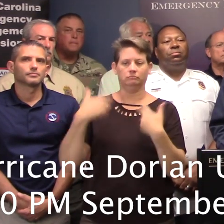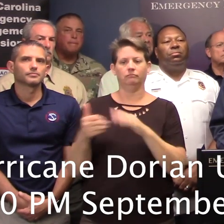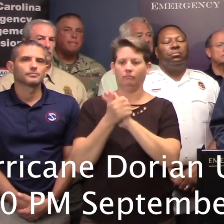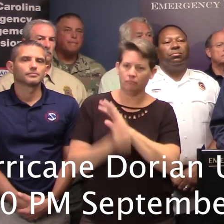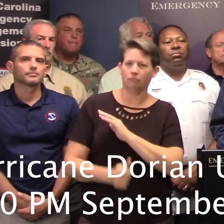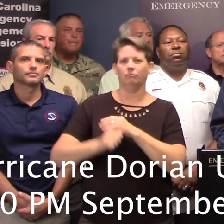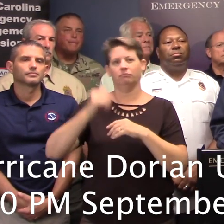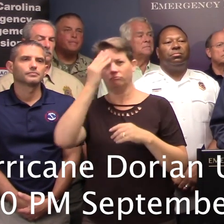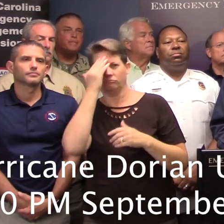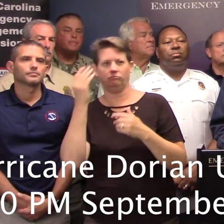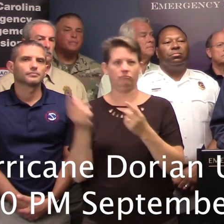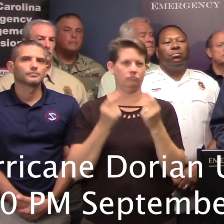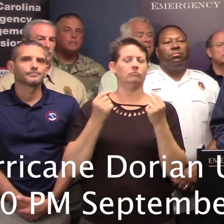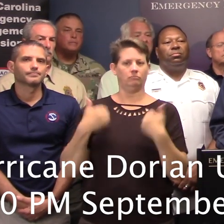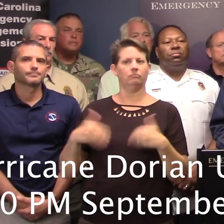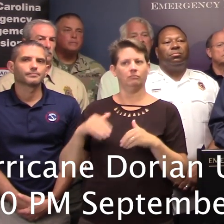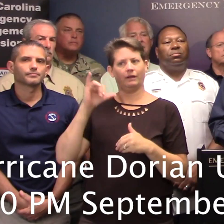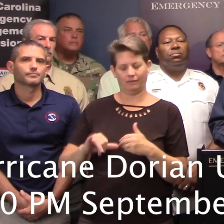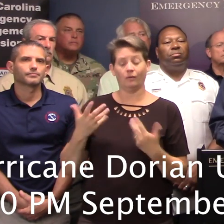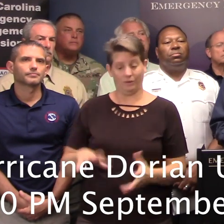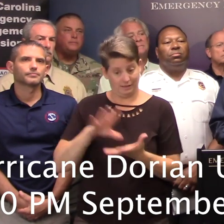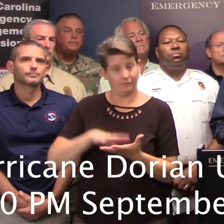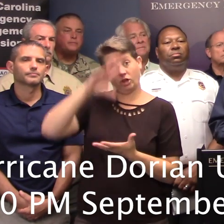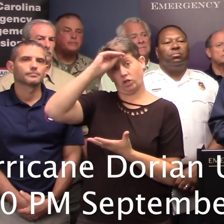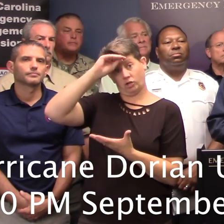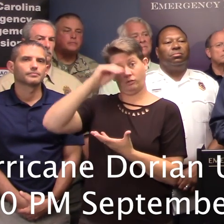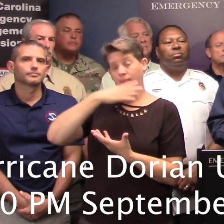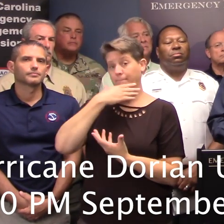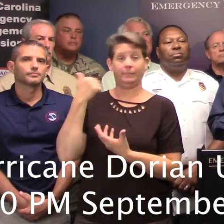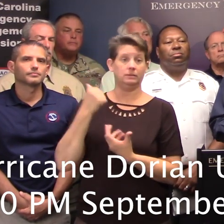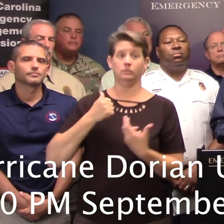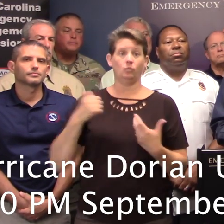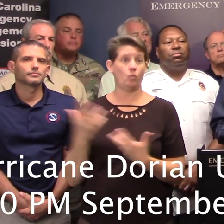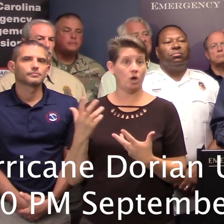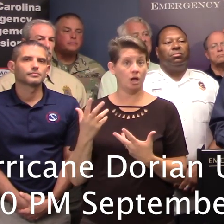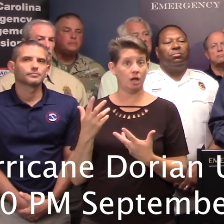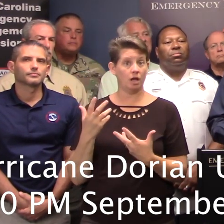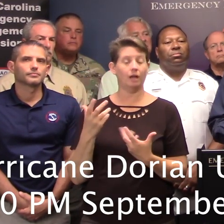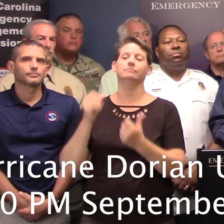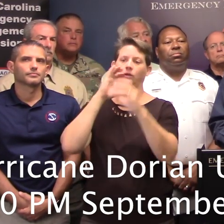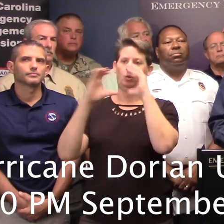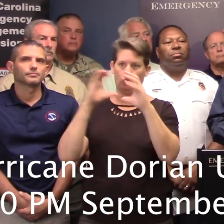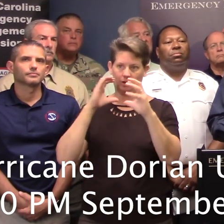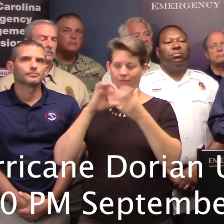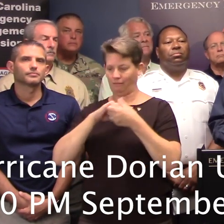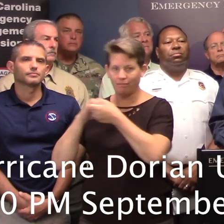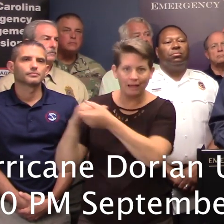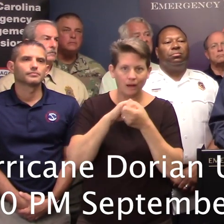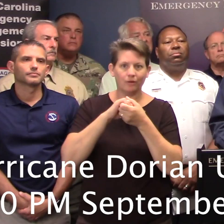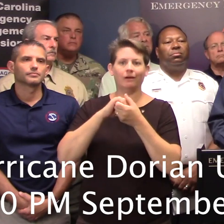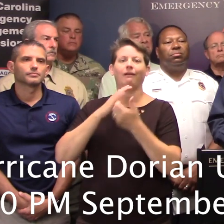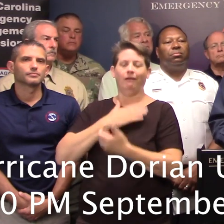involved in this. And we have learned that the best thing always and everything is to communicate, collaborate, and